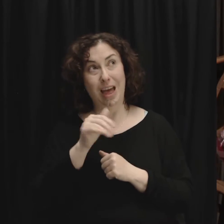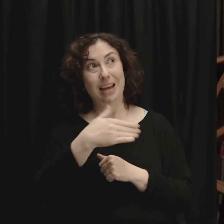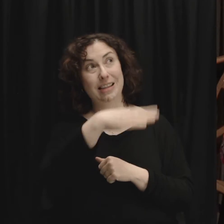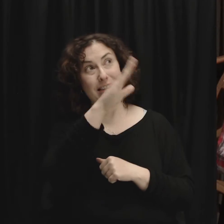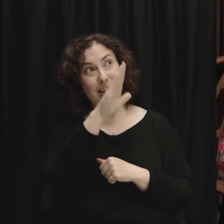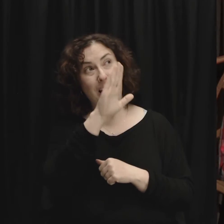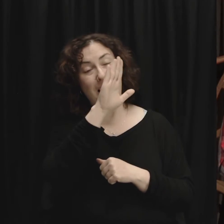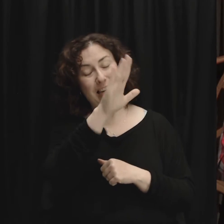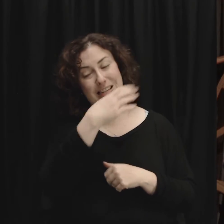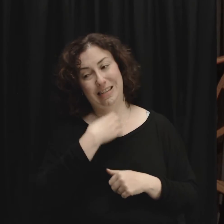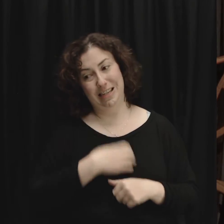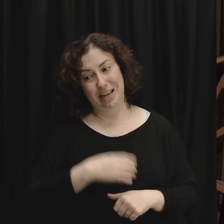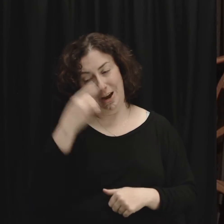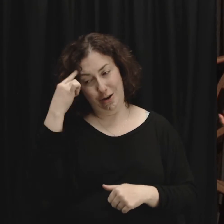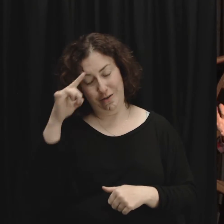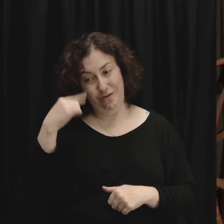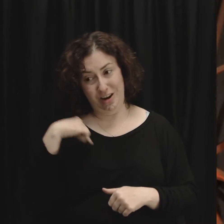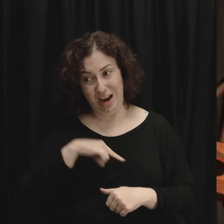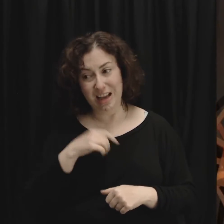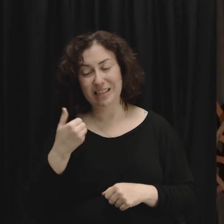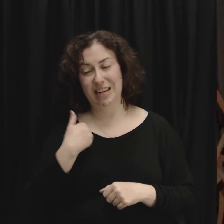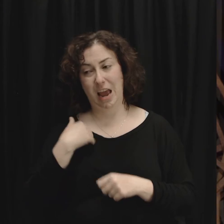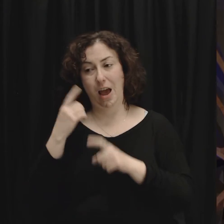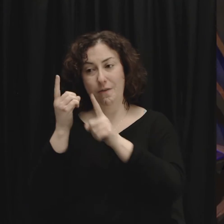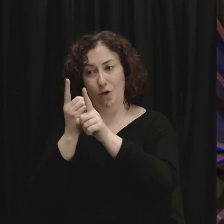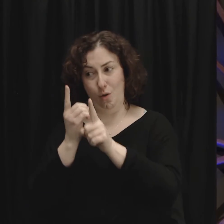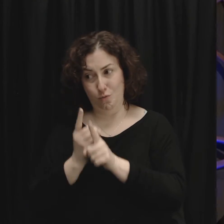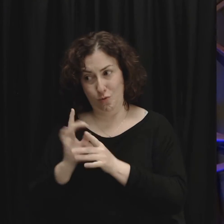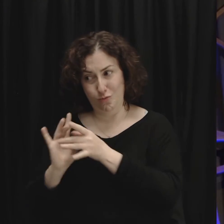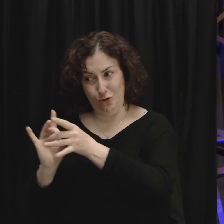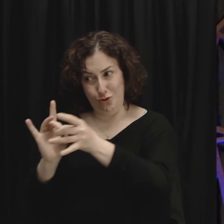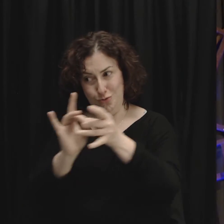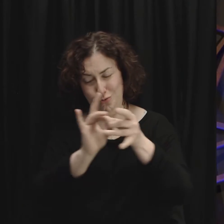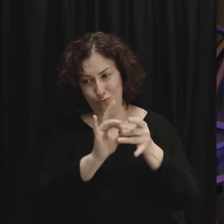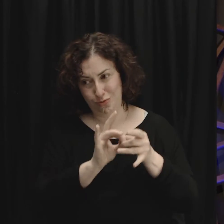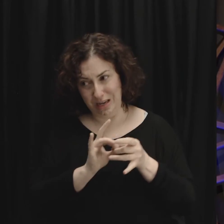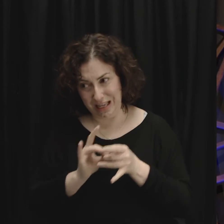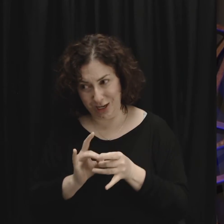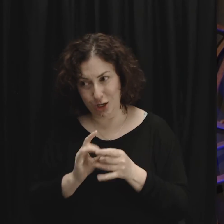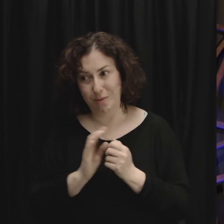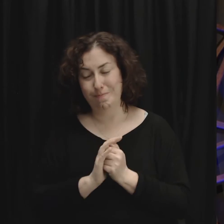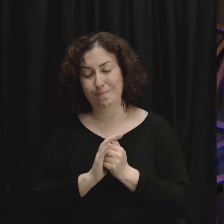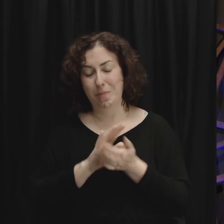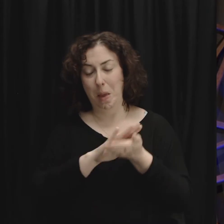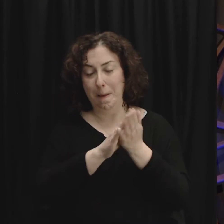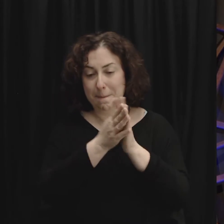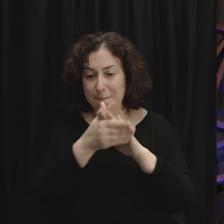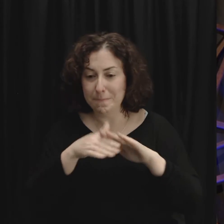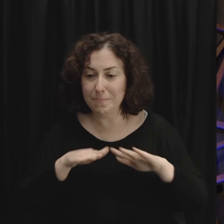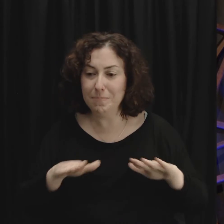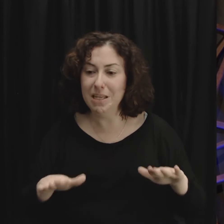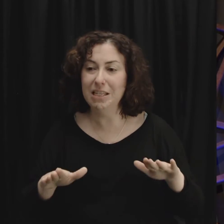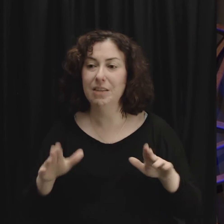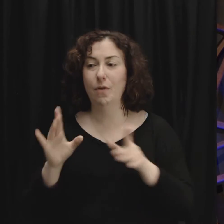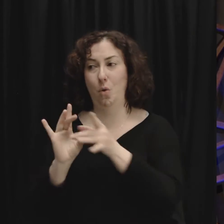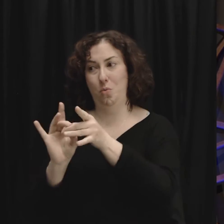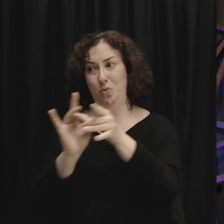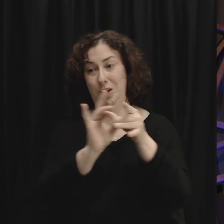what do you do when you have a relationship that they're not willing to be peacemakers they're not willing to deal with conflict in a healthy way